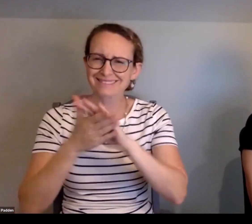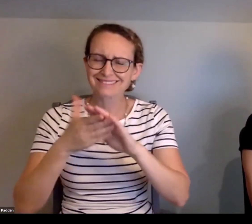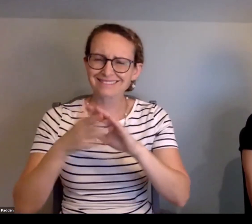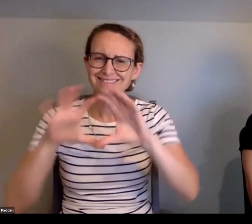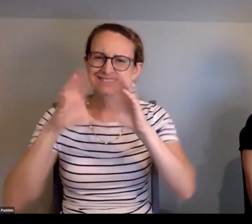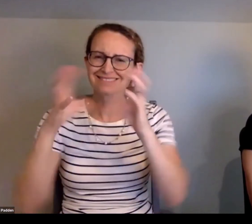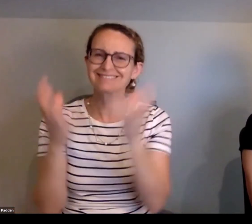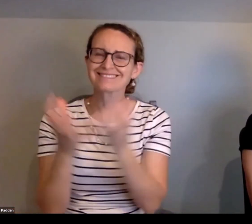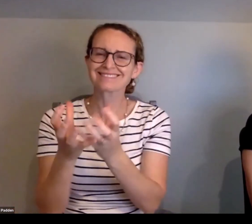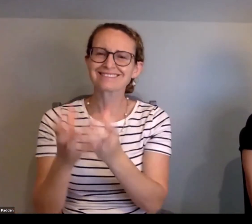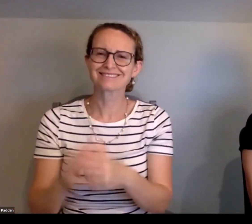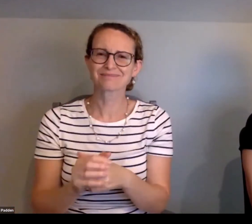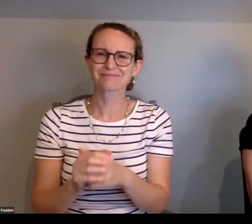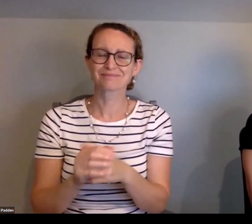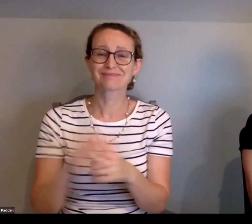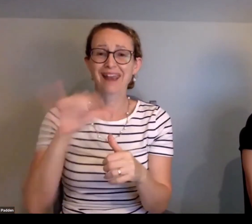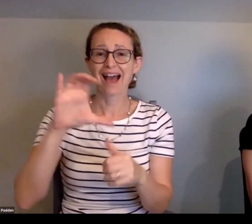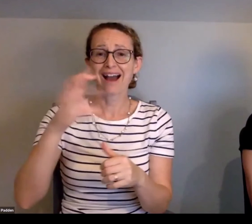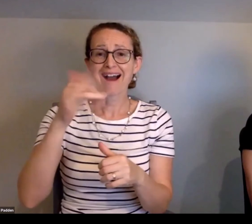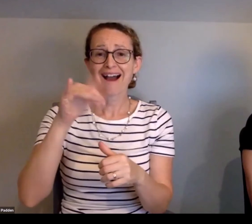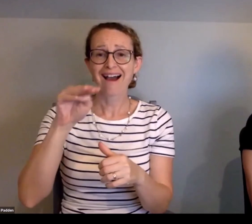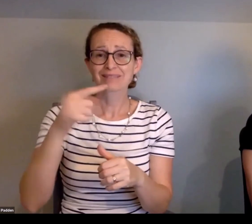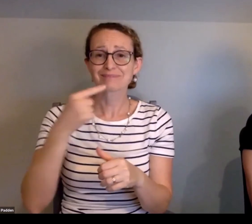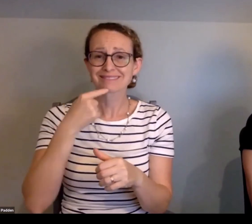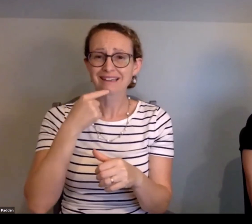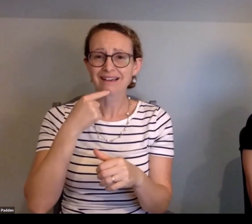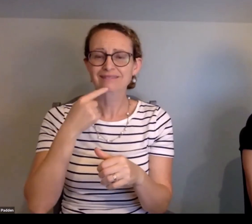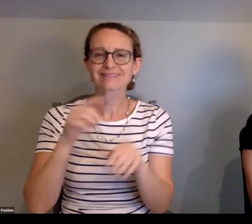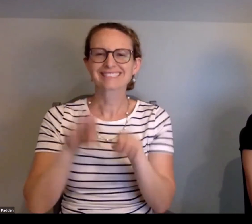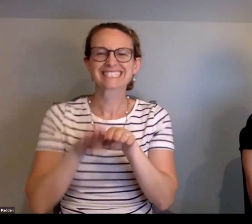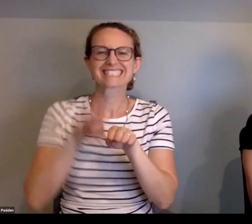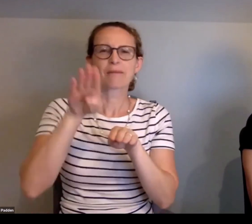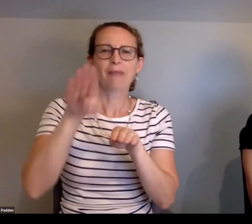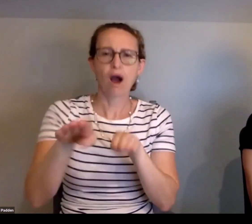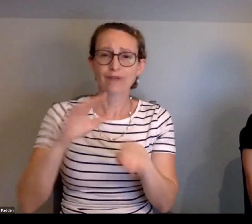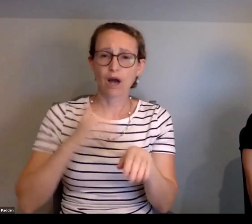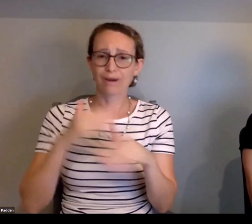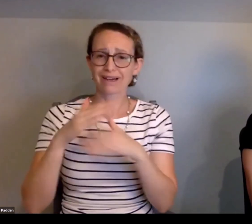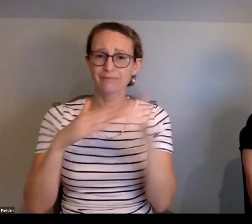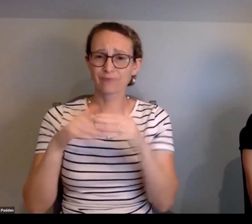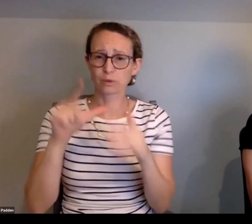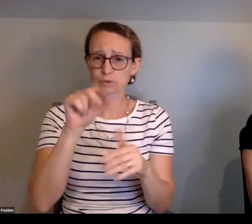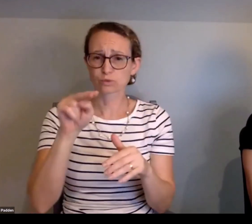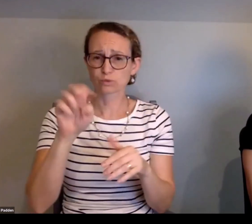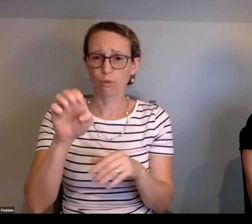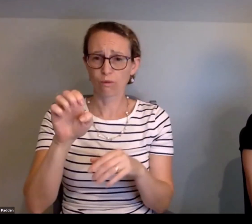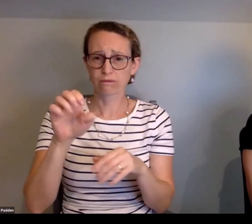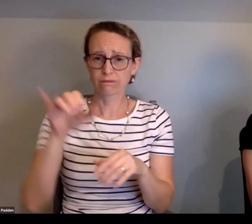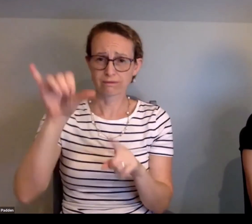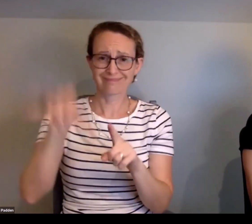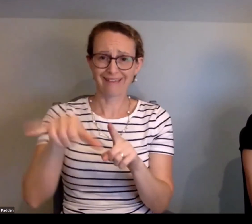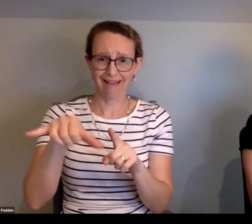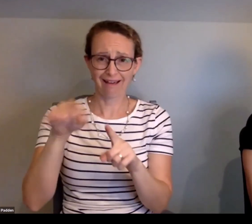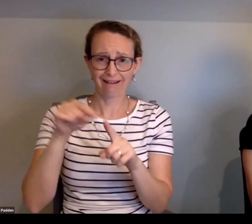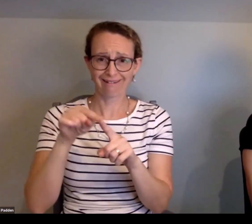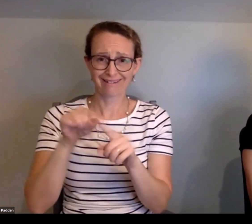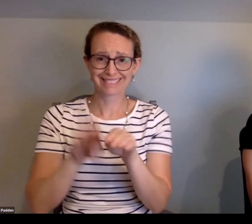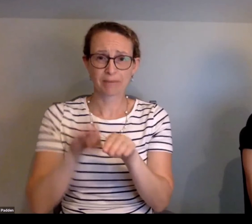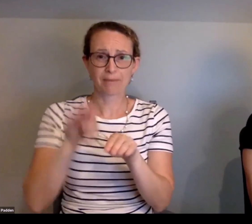world will bond in peace. Like Chaim said, we need to step out of our comfort